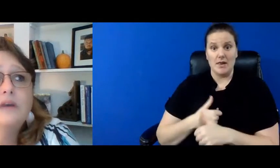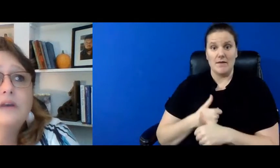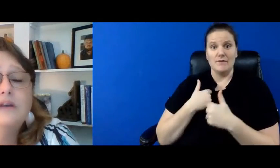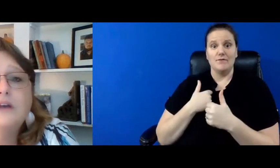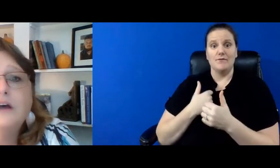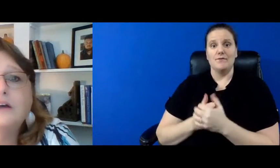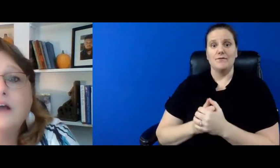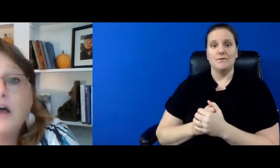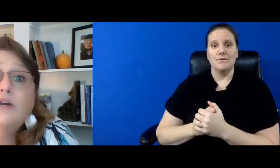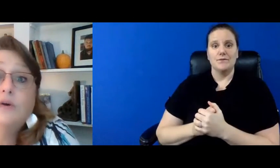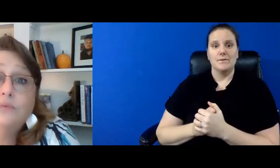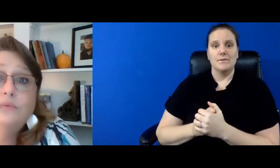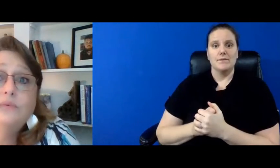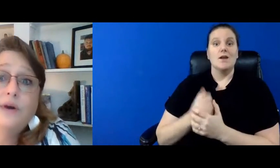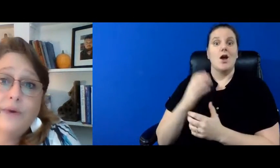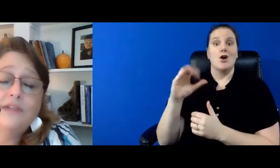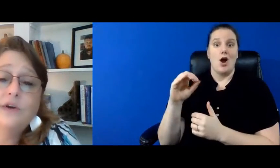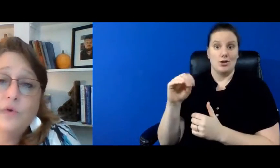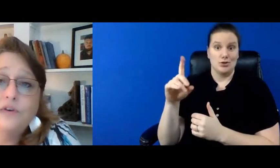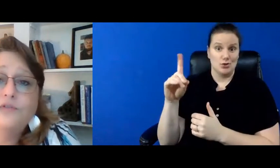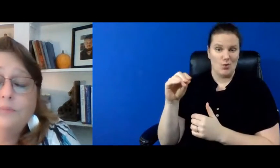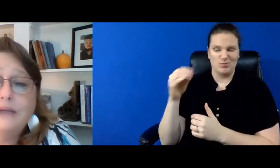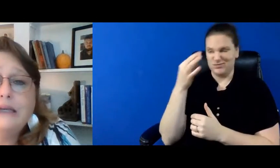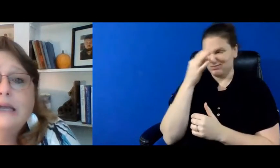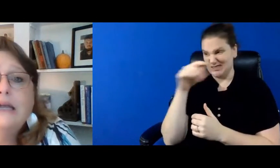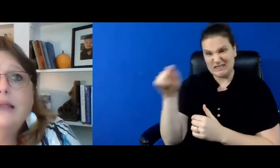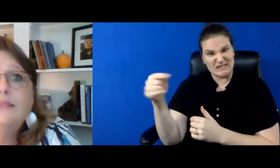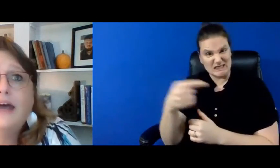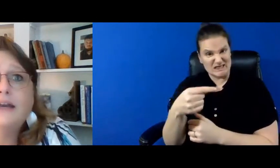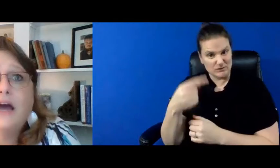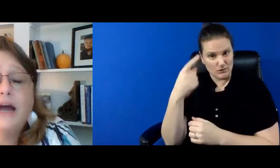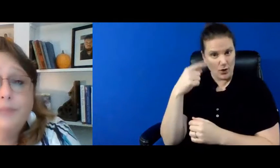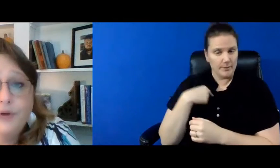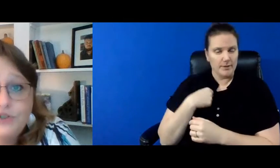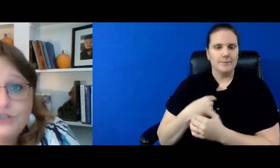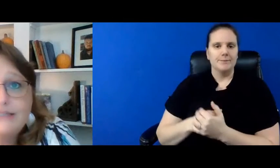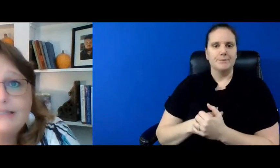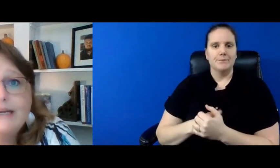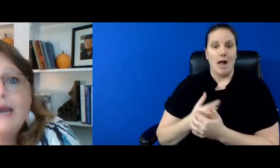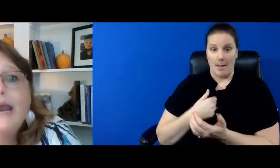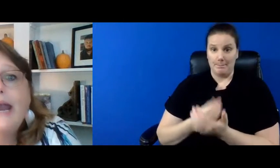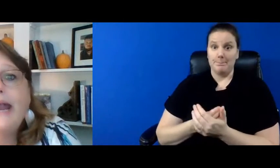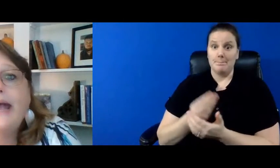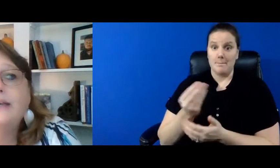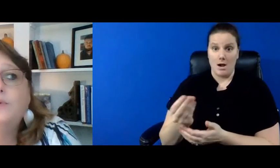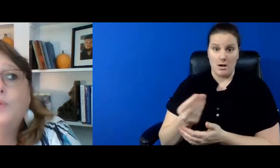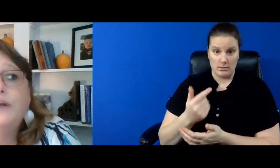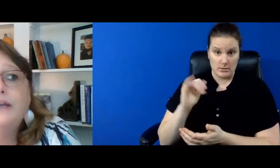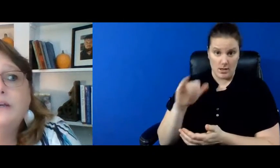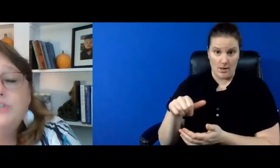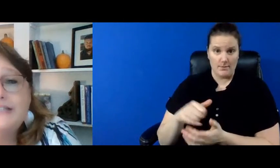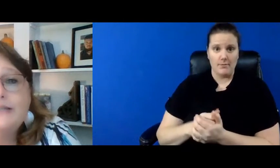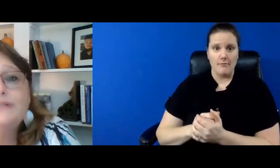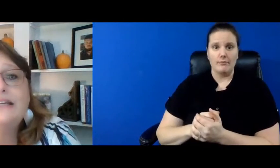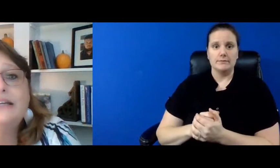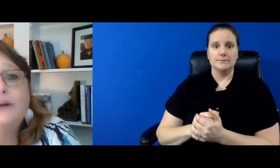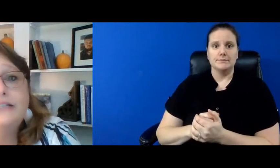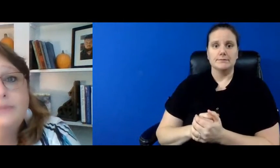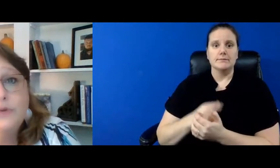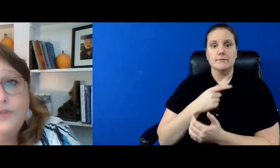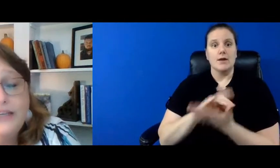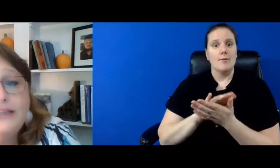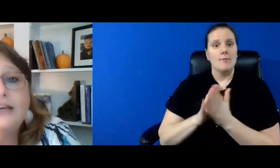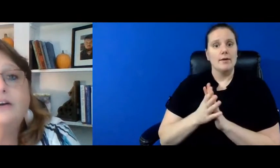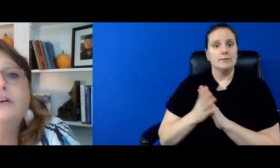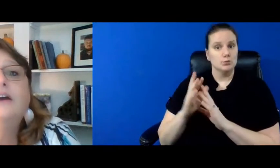a condo around the corner from me that i purchased and when jesse was getting